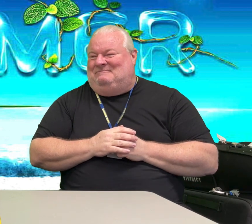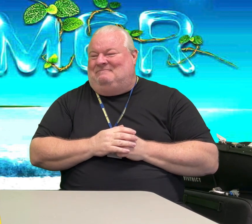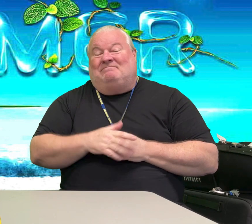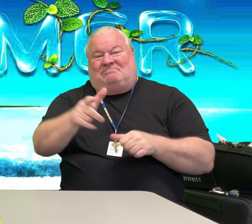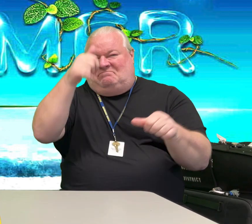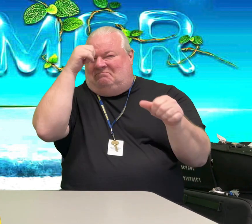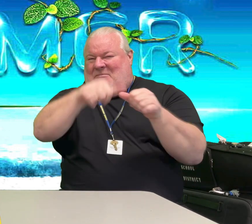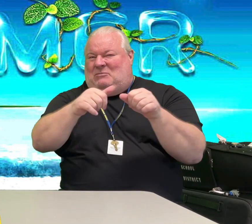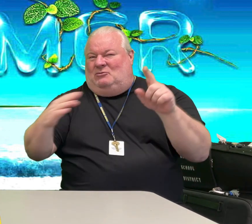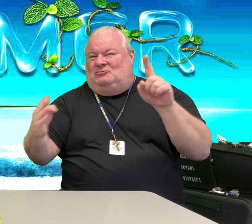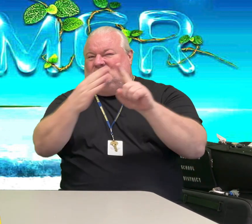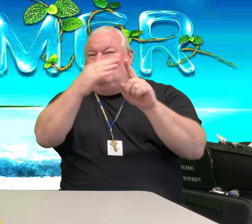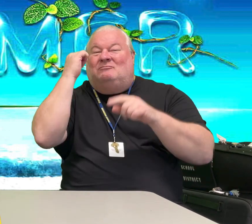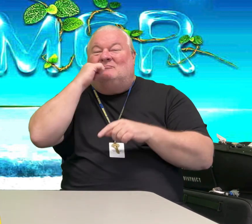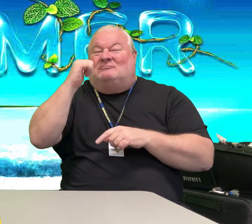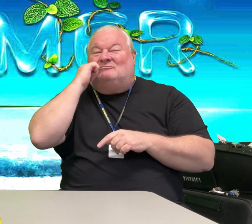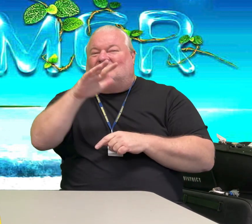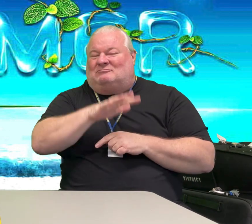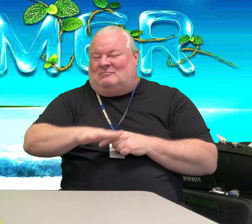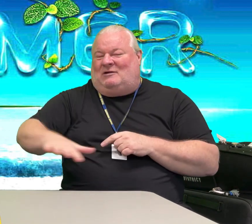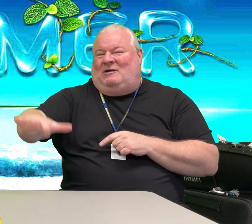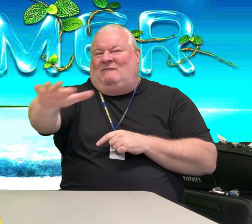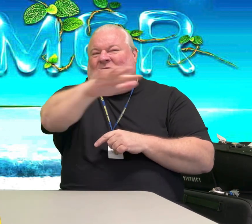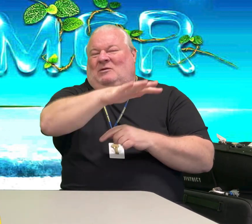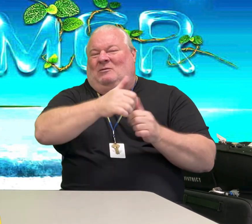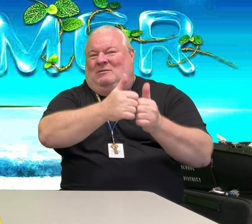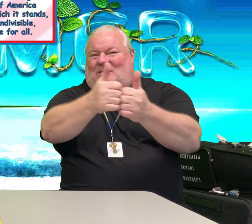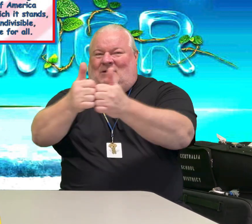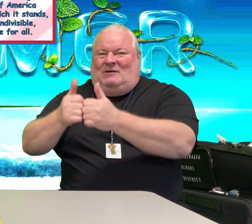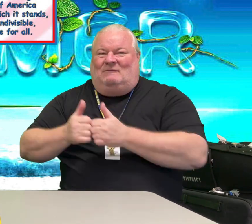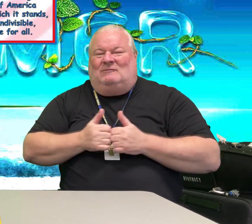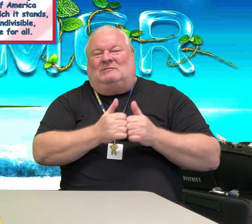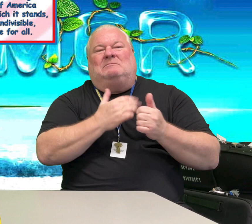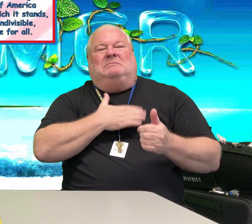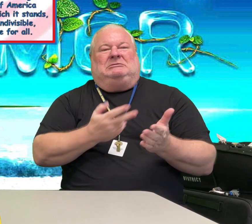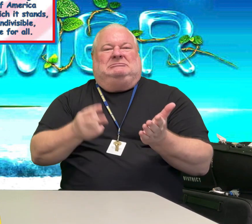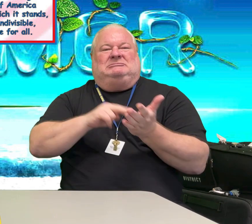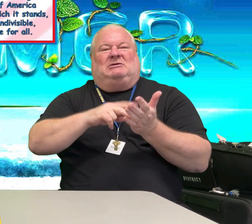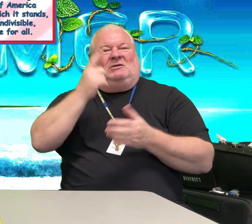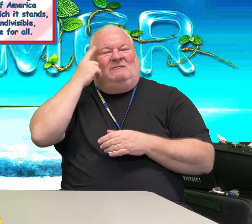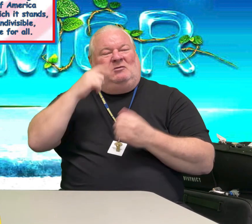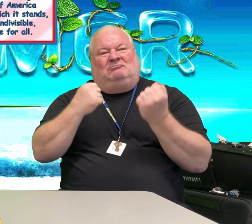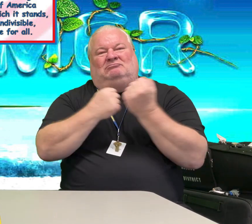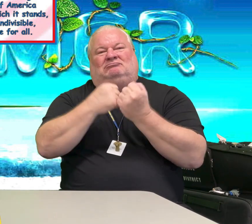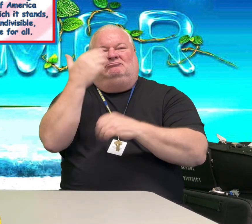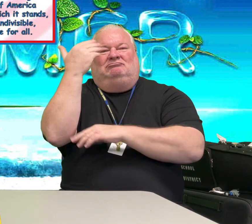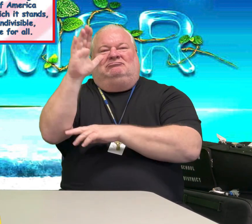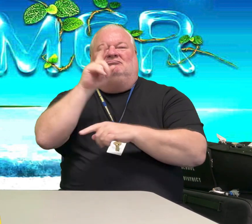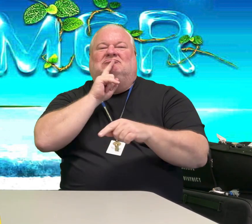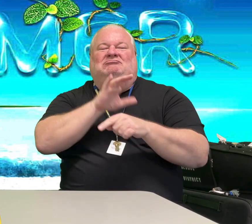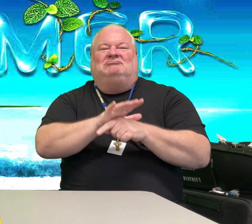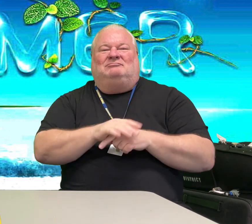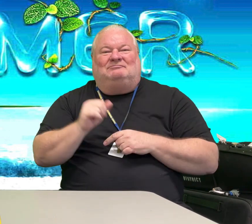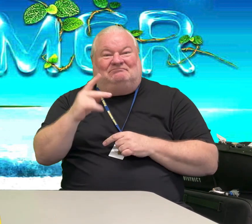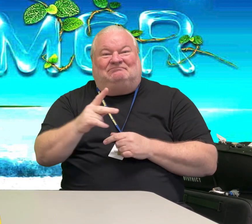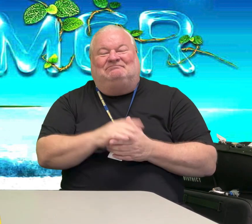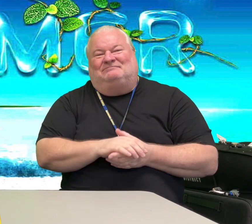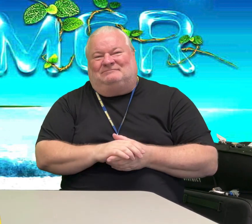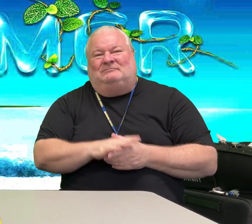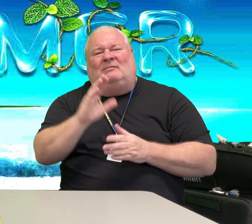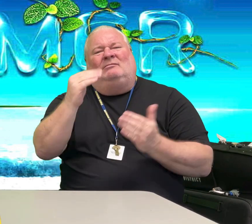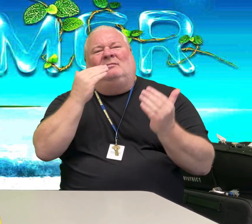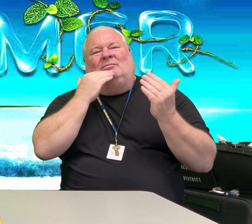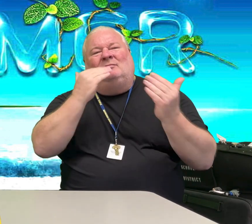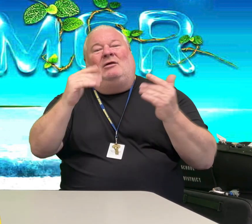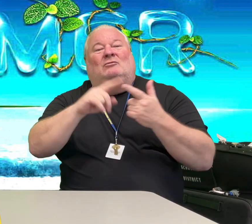Remember to soar every day, everywhere, with everyone. Please stand for the Pledge of Allegiance. And